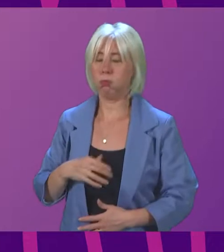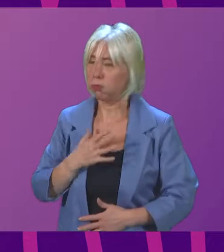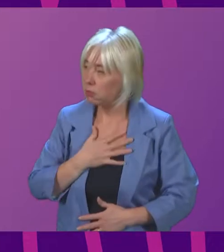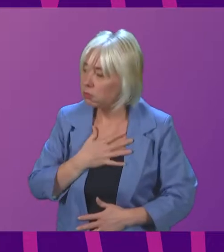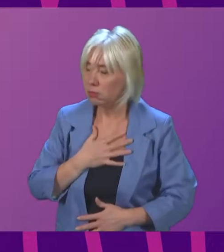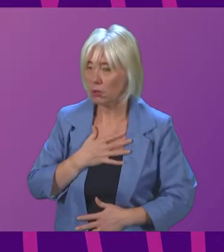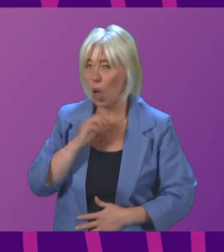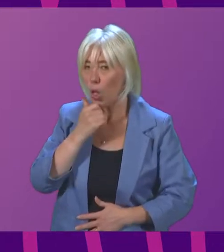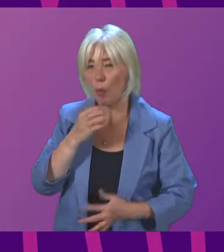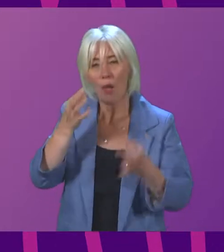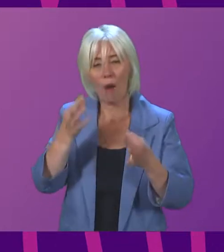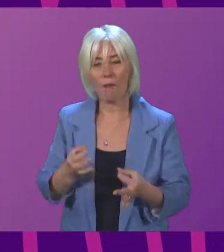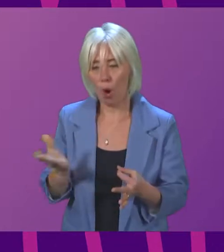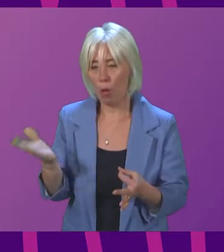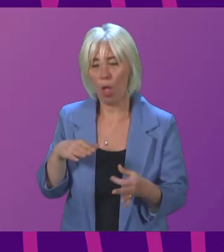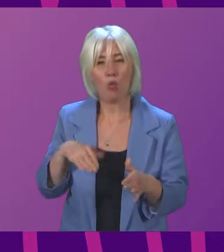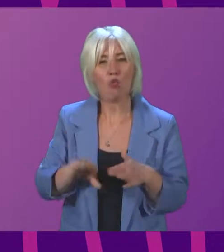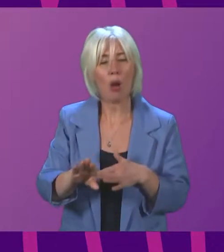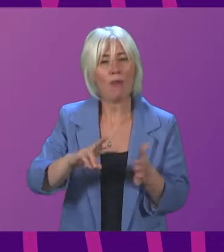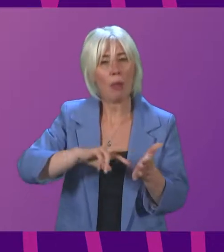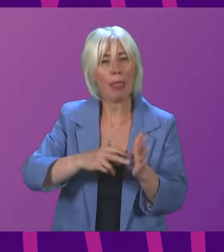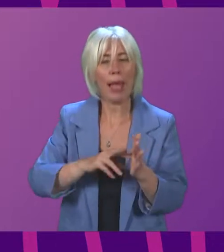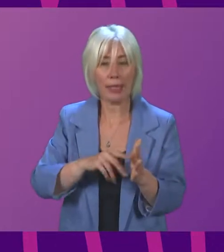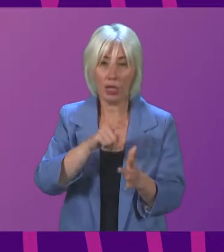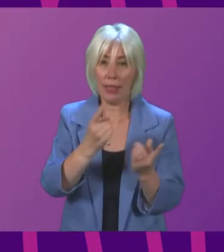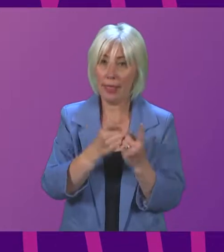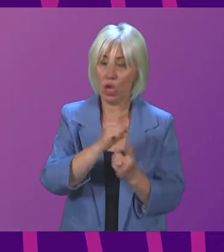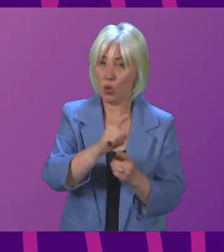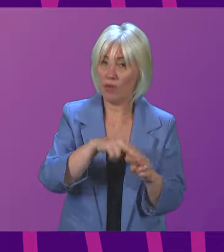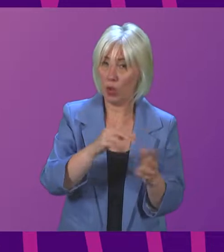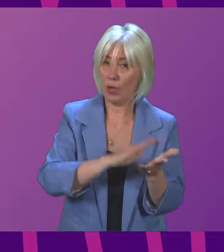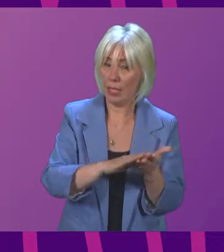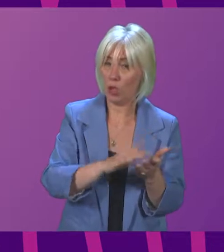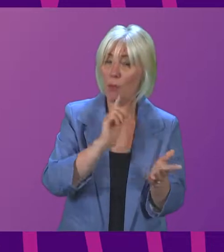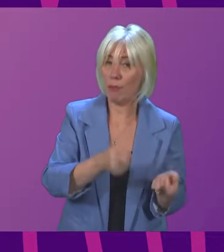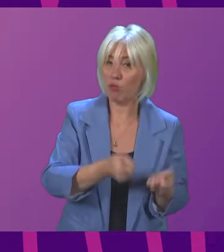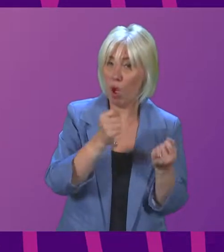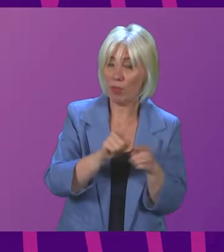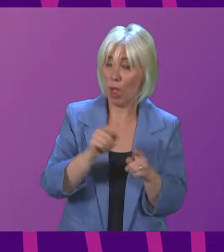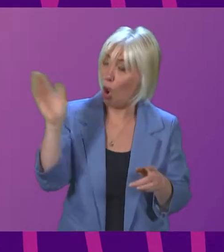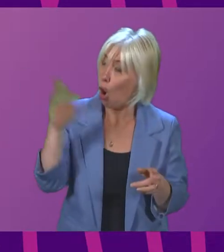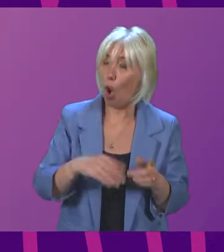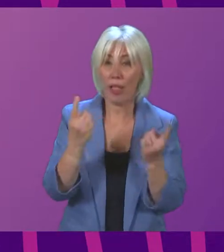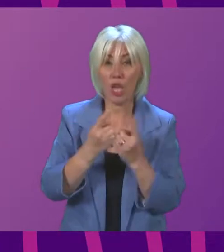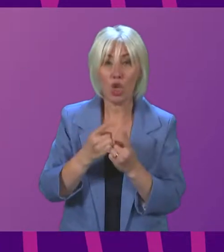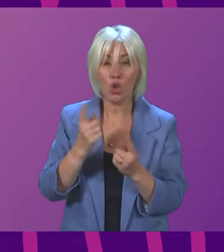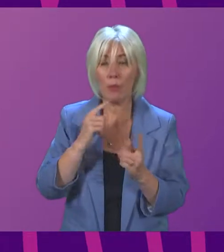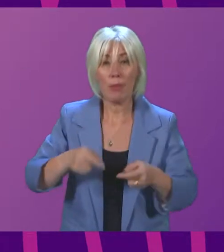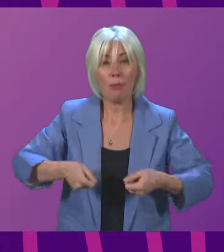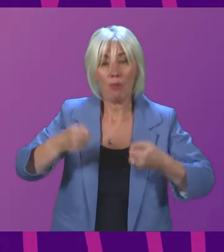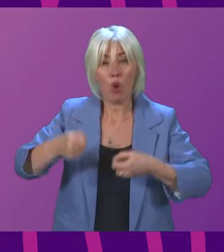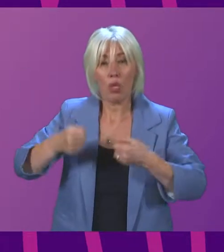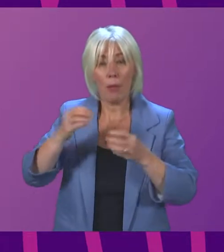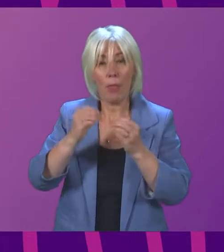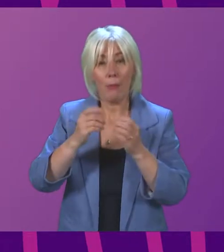formal recovery plan. It will look at the very issue that Fiona Hislop raises and all of the issues that are raised by the various different reviews, including the